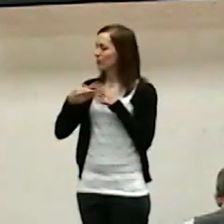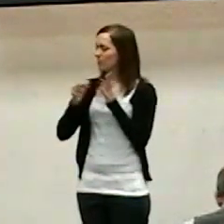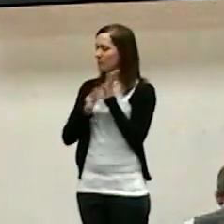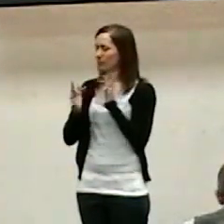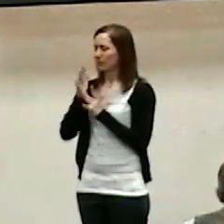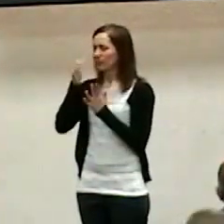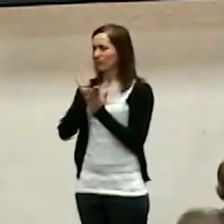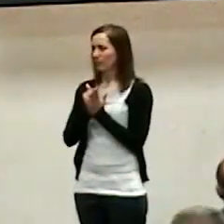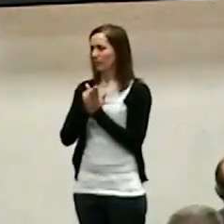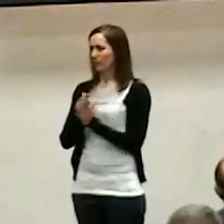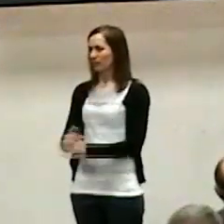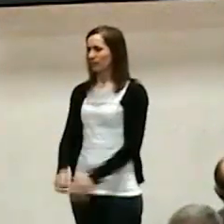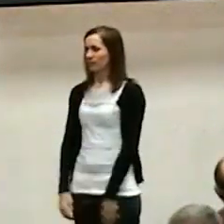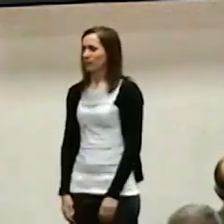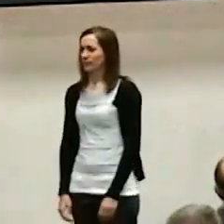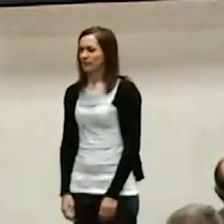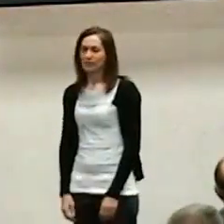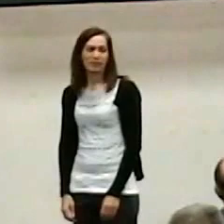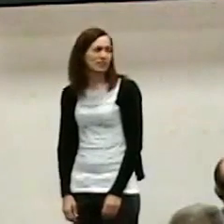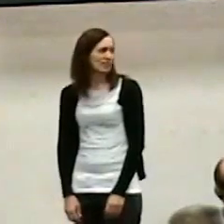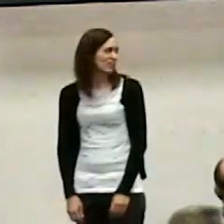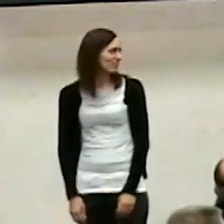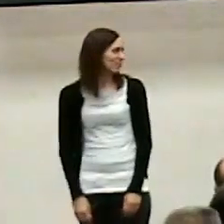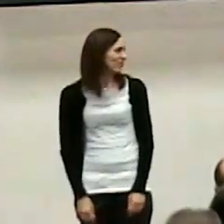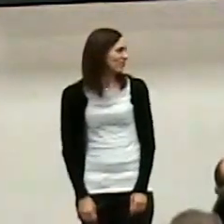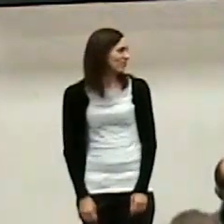amen amen thank you